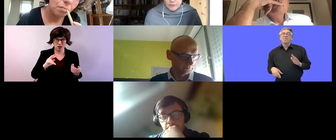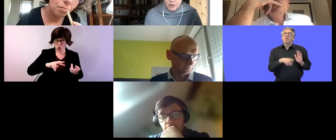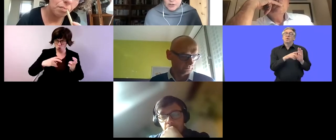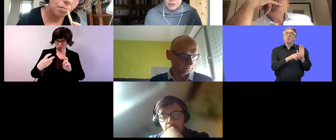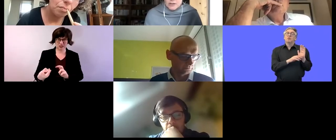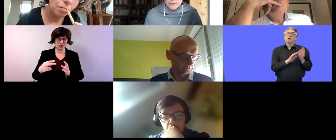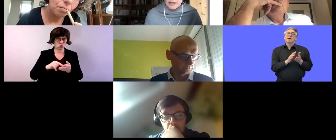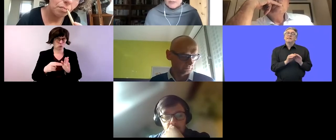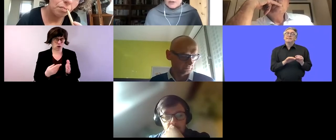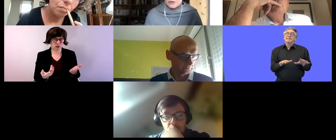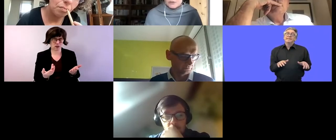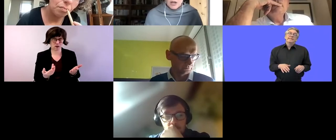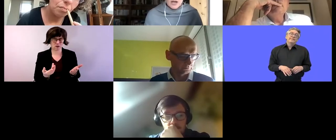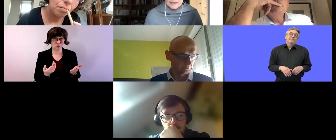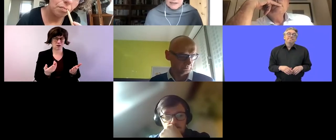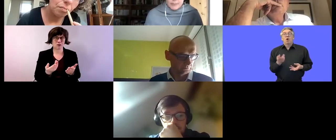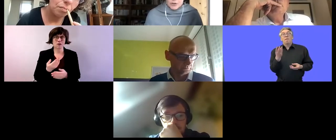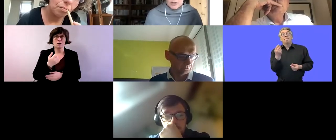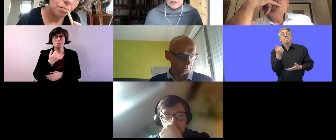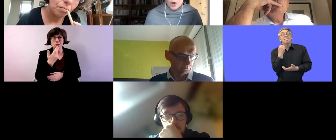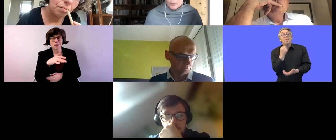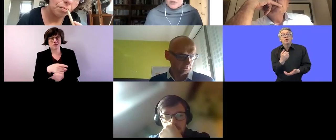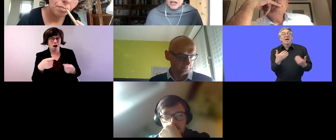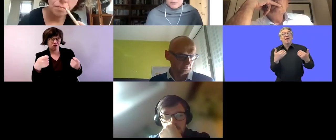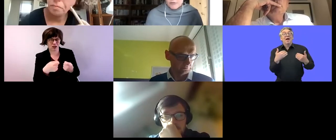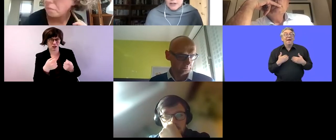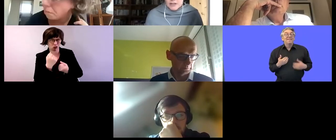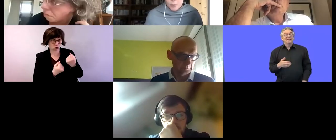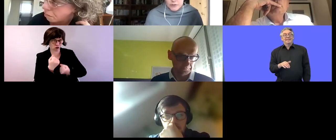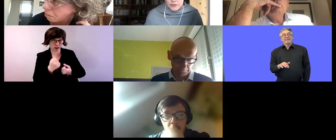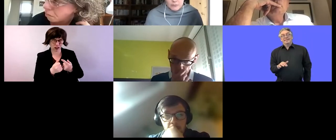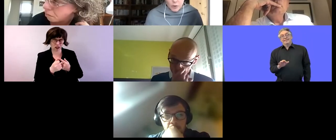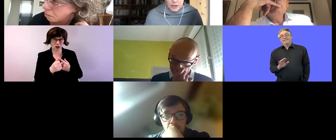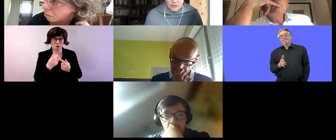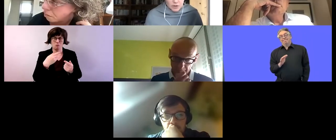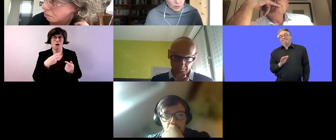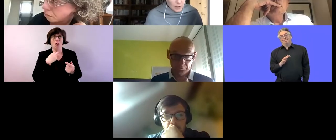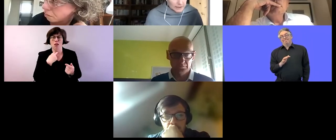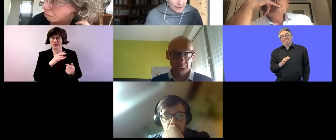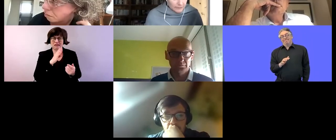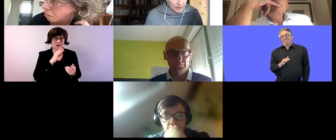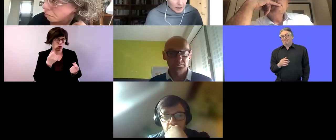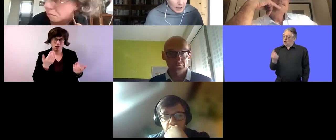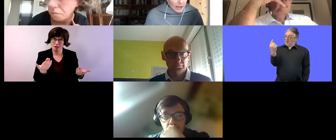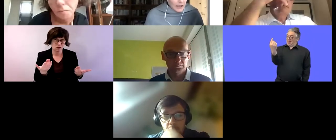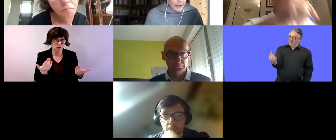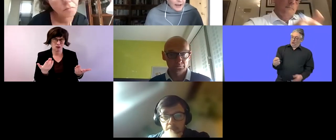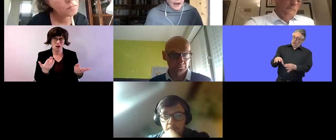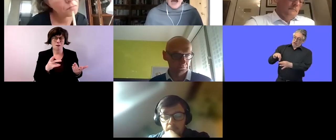amount of funding that's available to establish these hubs and provide supports on a more individualized level